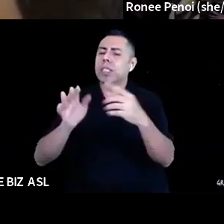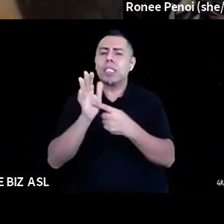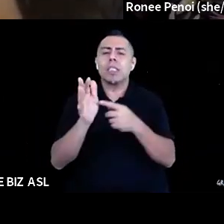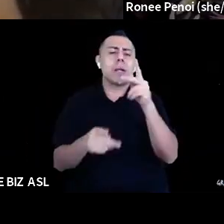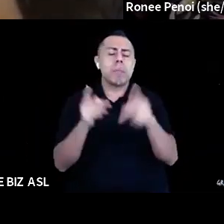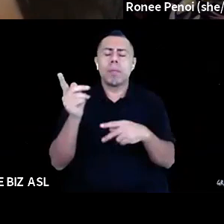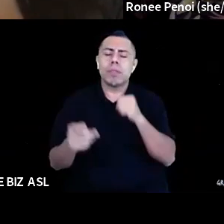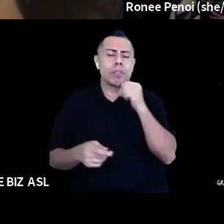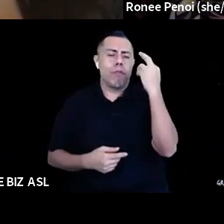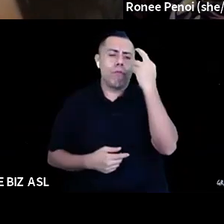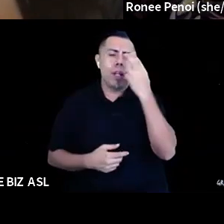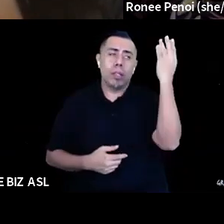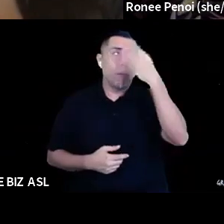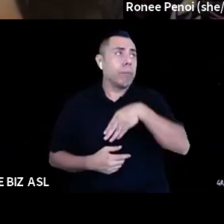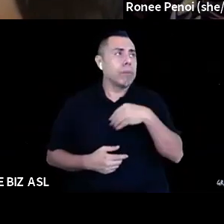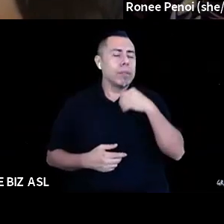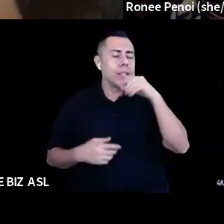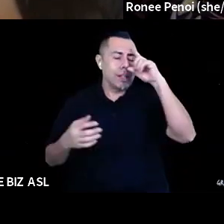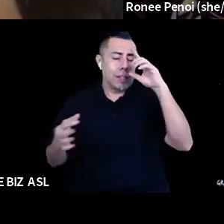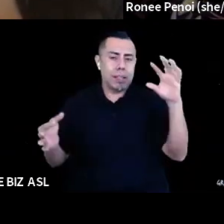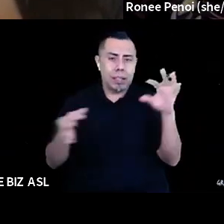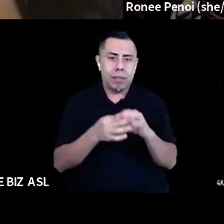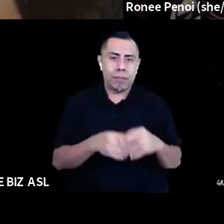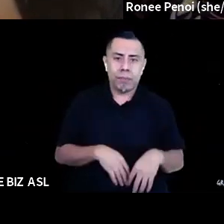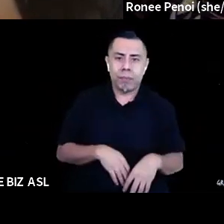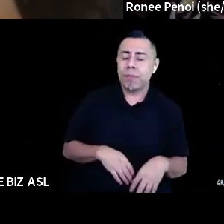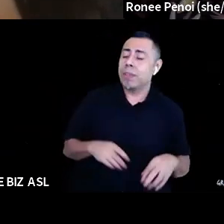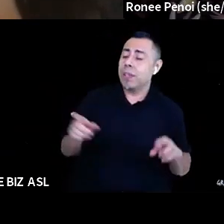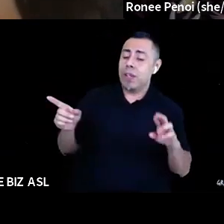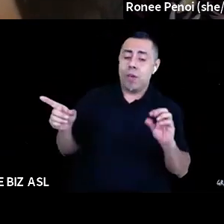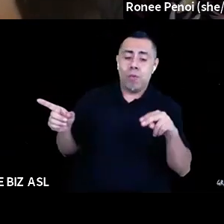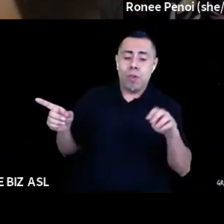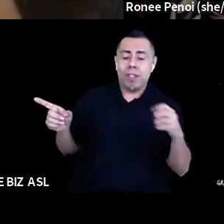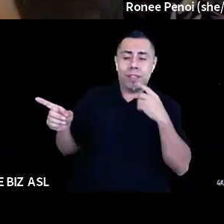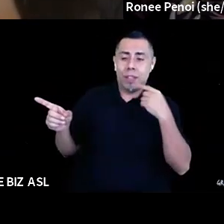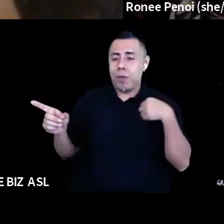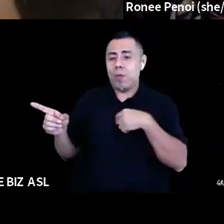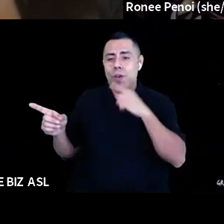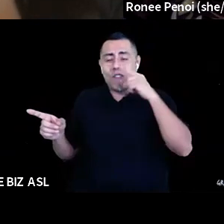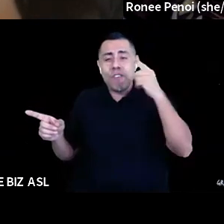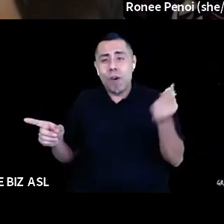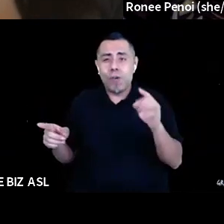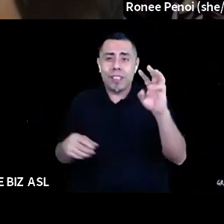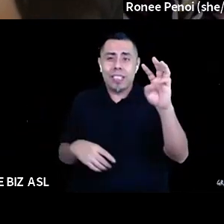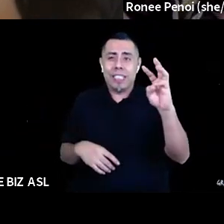always, uh, to give a theater reference, guess, six degrees of separation, um, away from decolonization again. Uh,